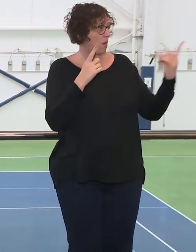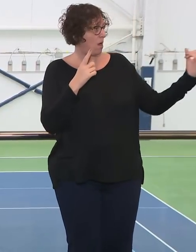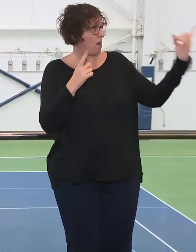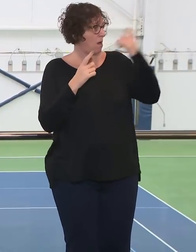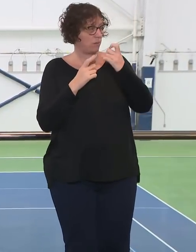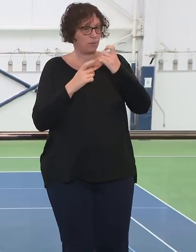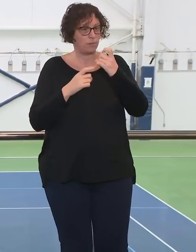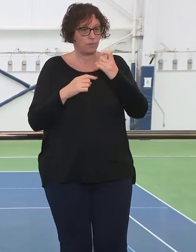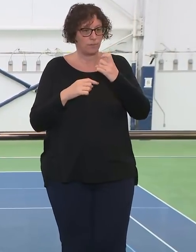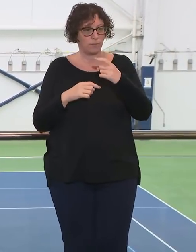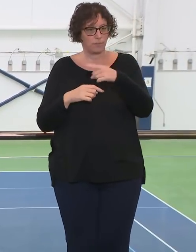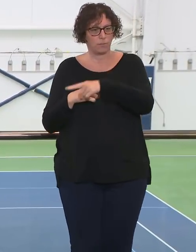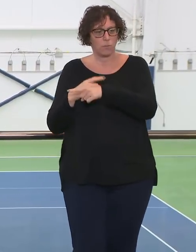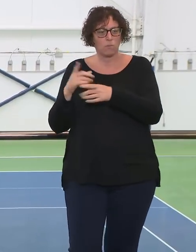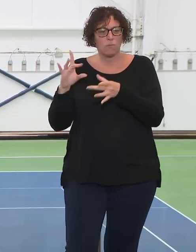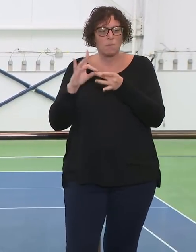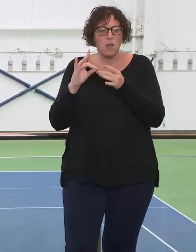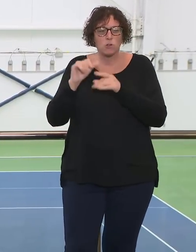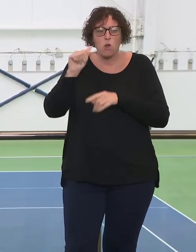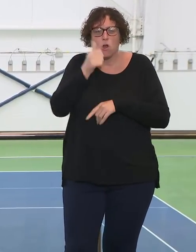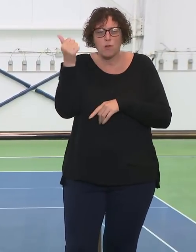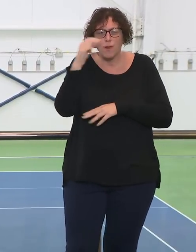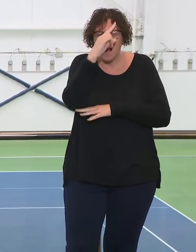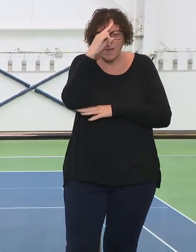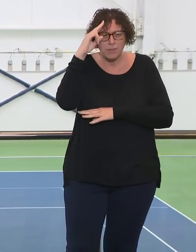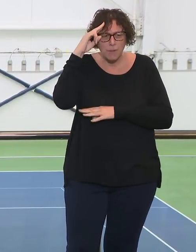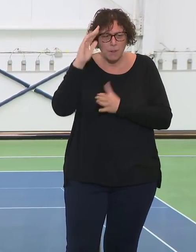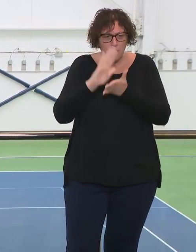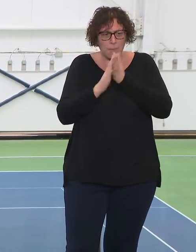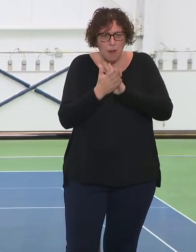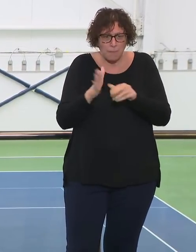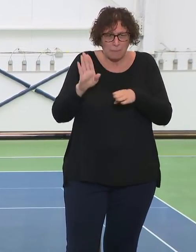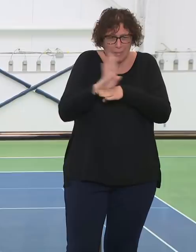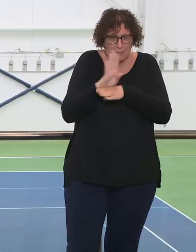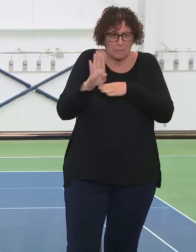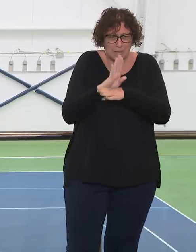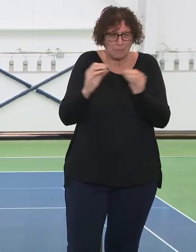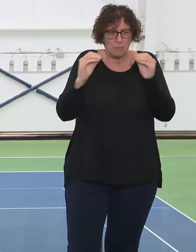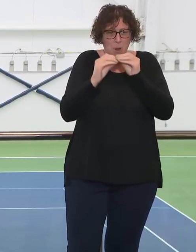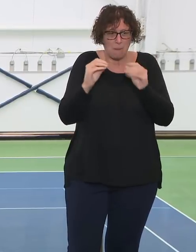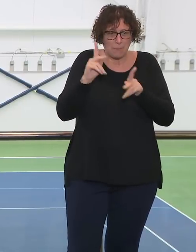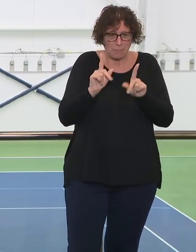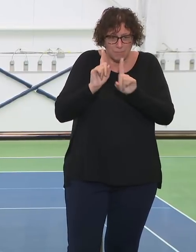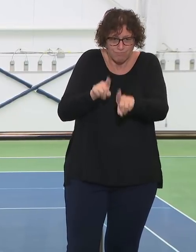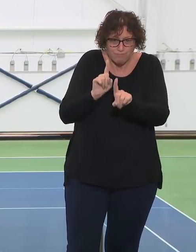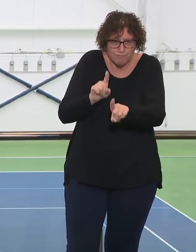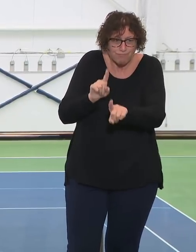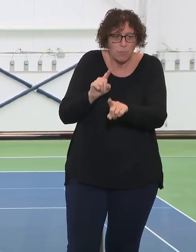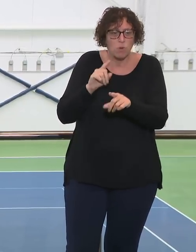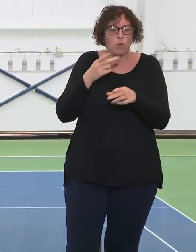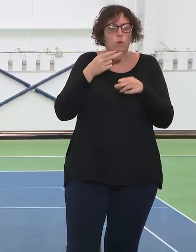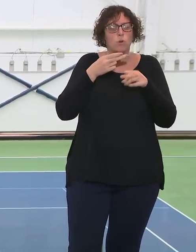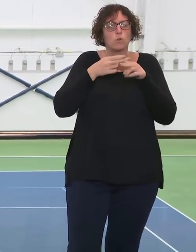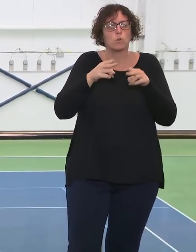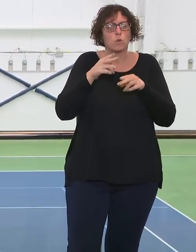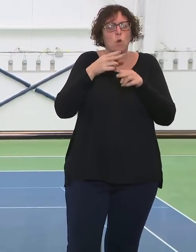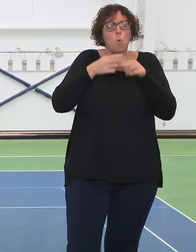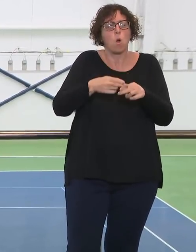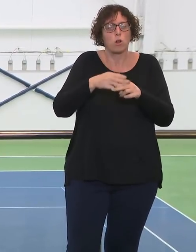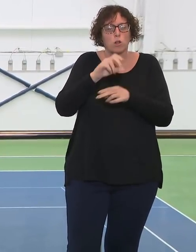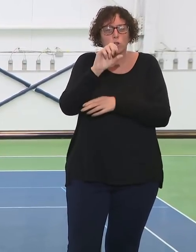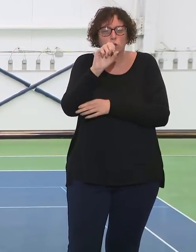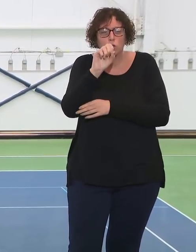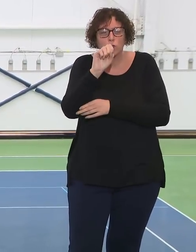Which in the system do you say, especially here in the borough in Queens, which is the epicenter of the city's epicenter, could you specifically talk about Queens Hospitals